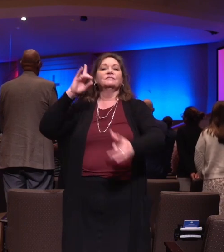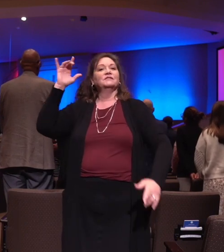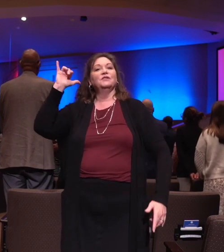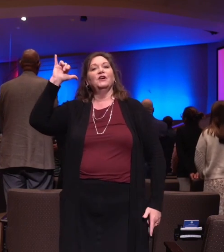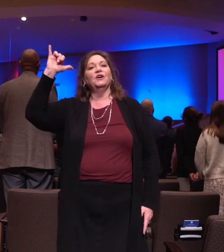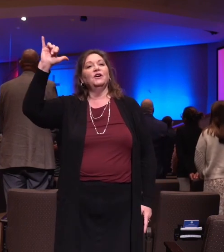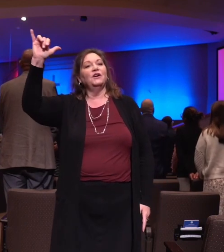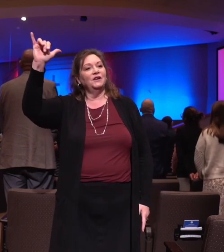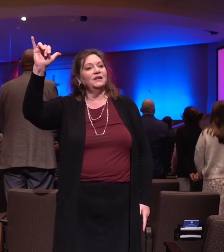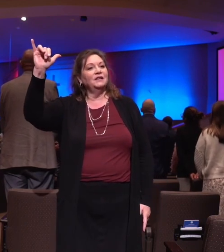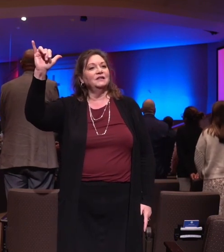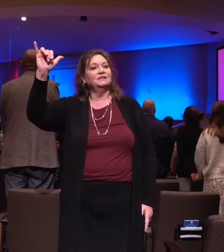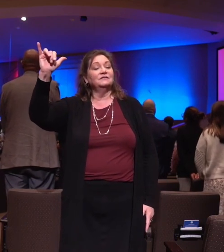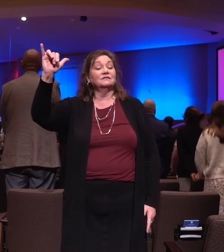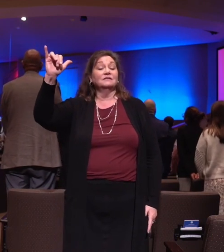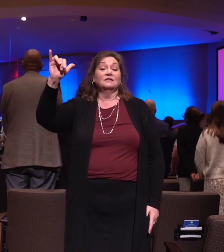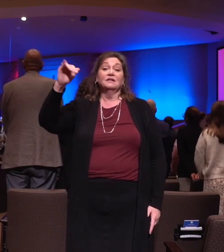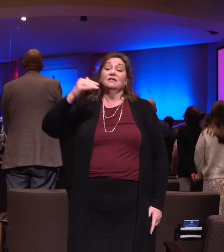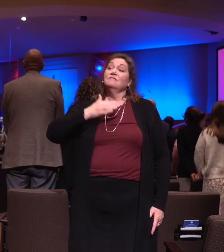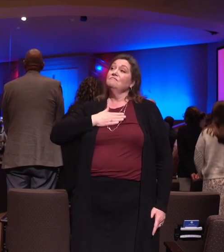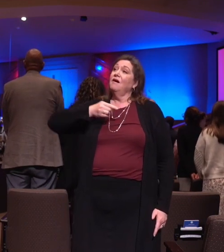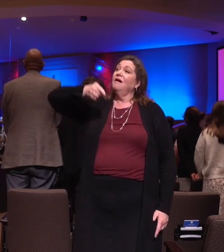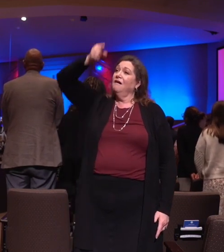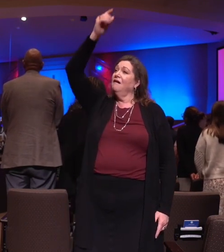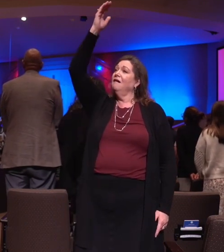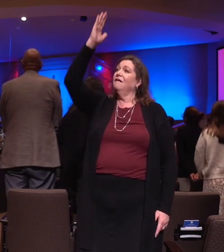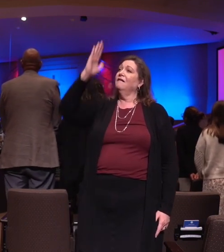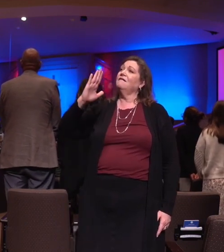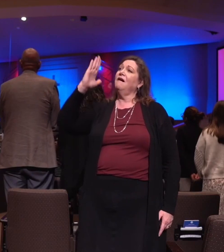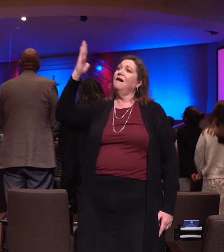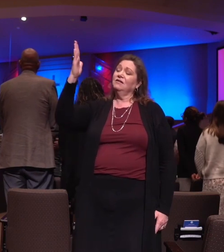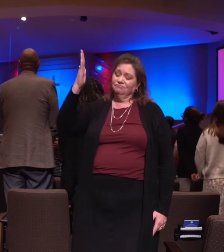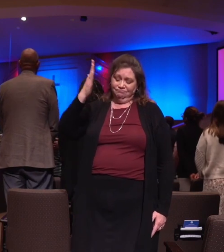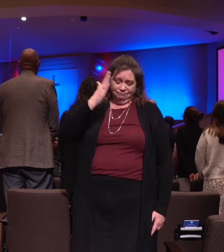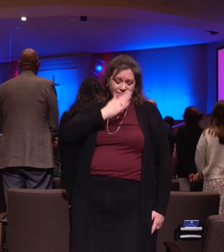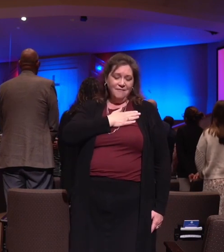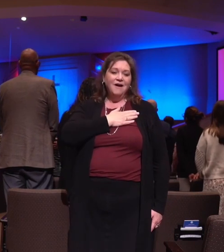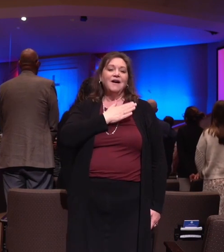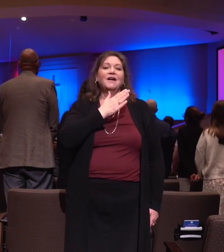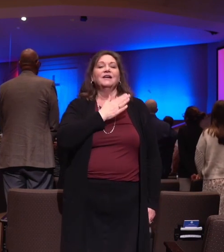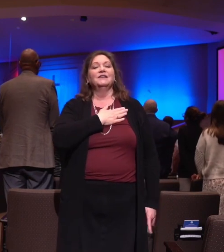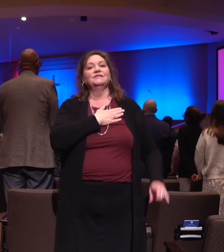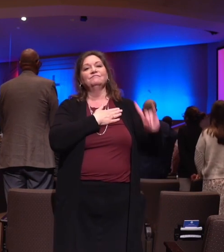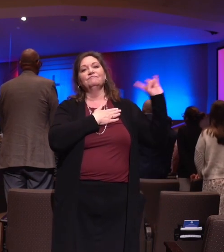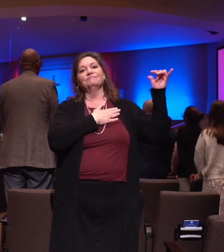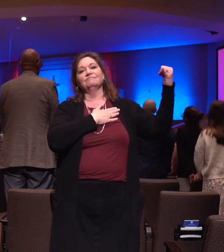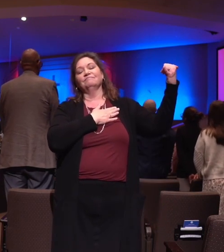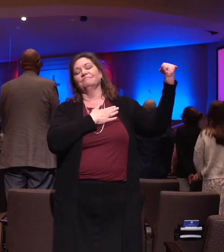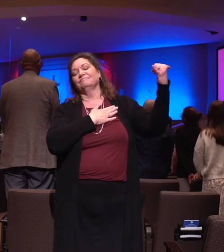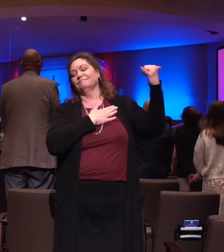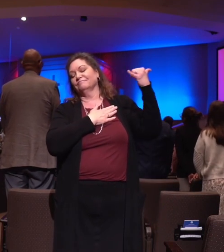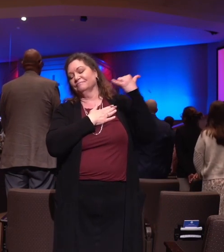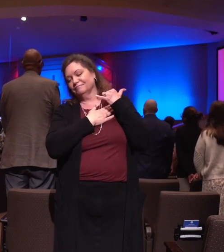You are forever mine.